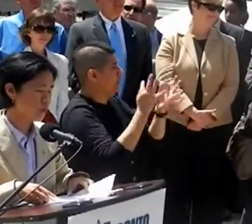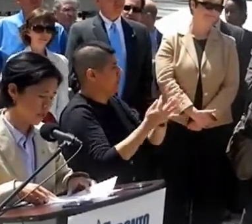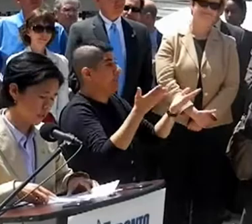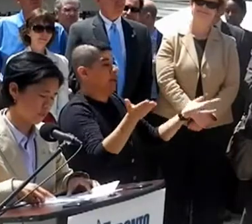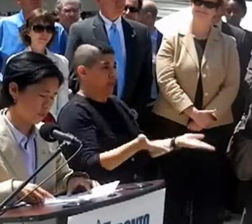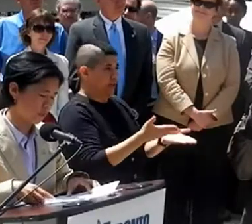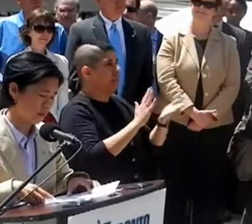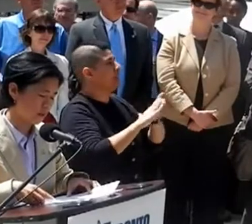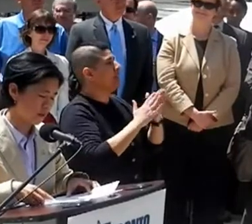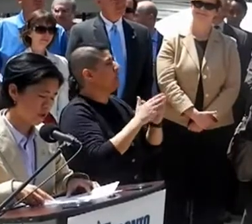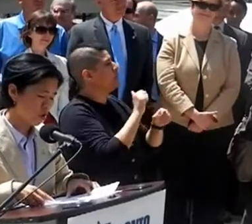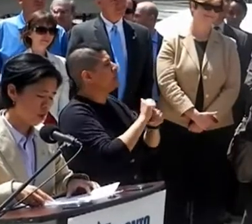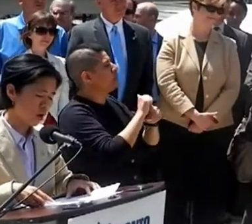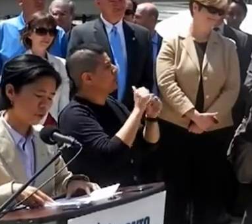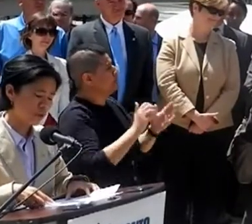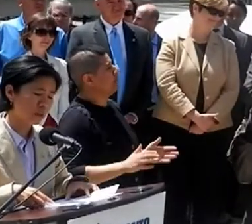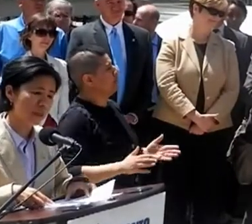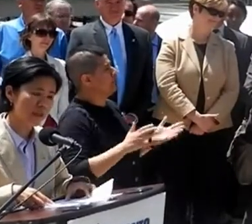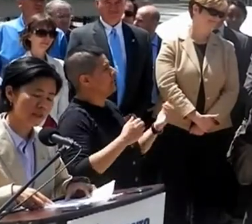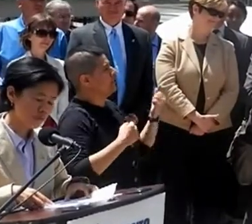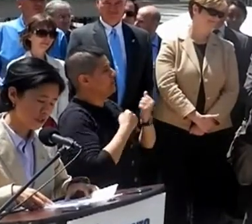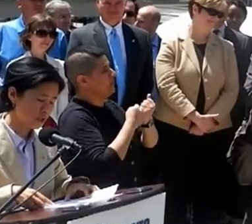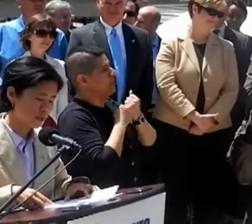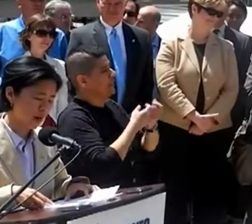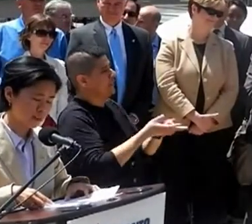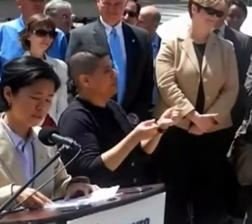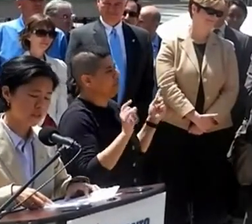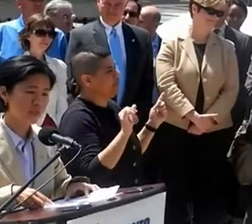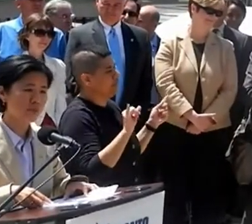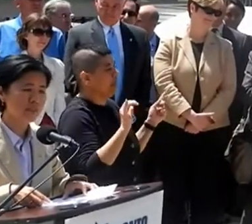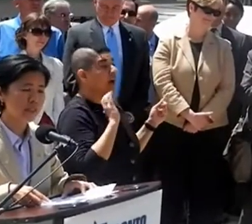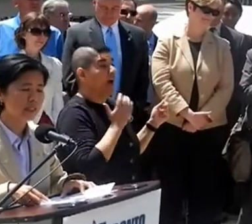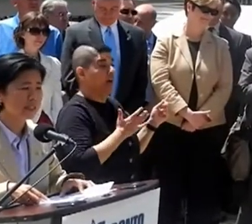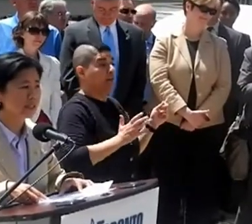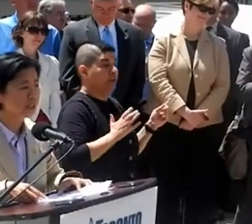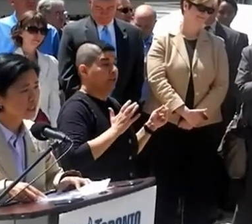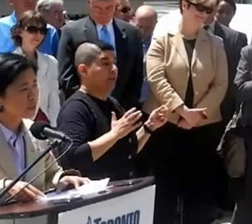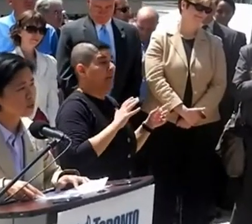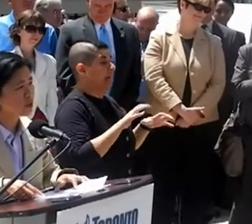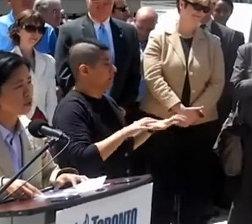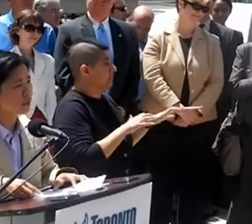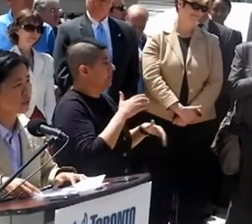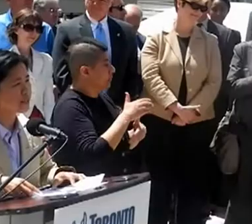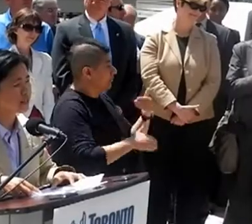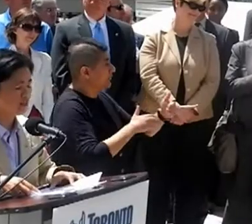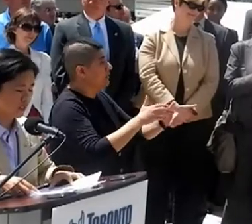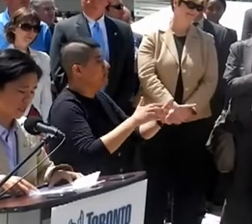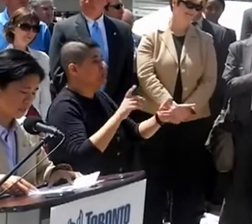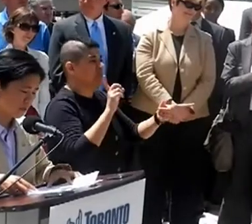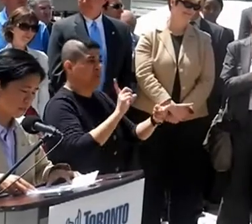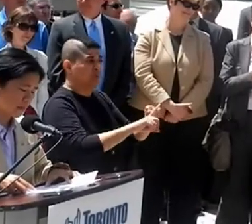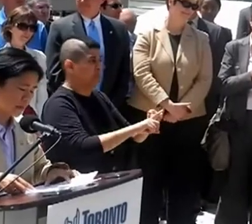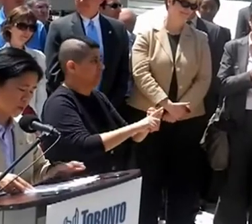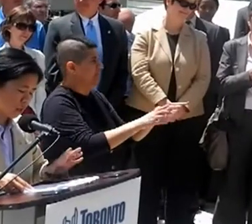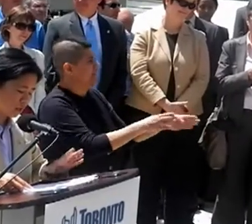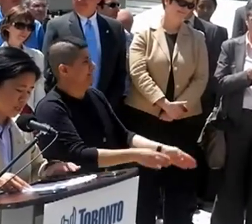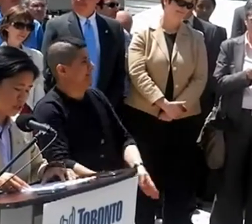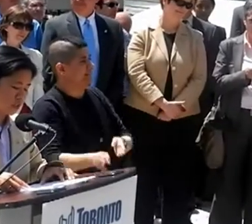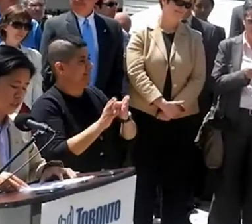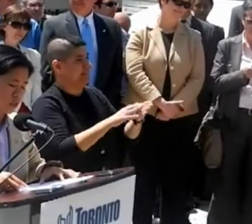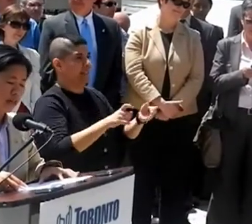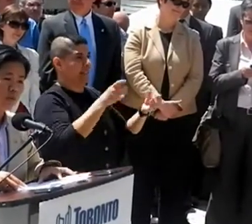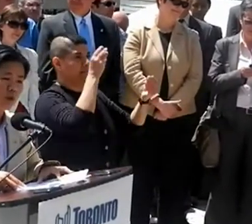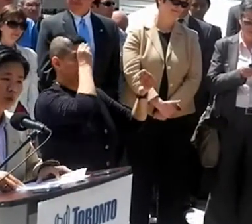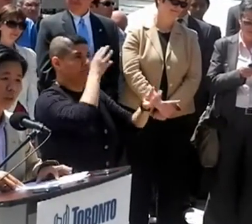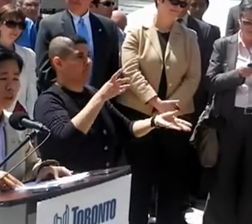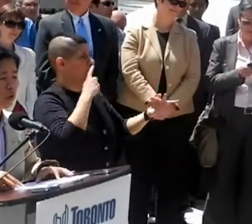supporting you. All throughout today's official activities and proceedings, and leading up to the organizing of today's proclamation,